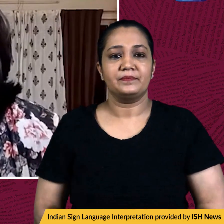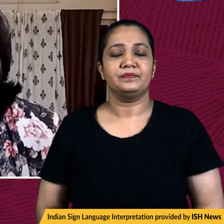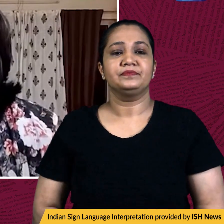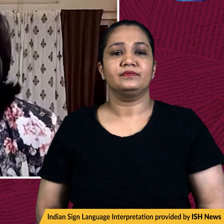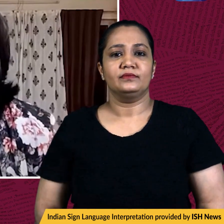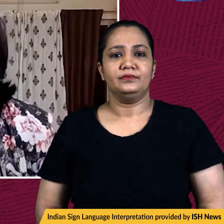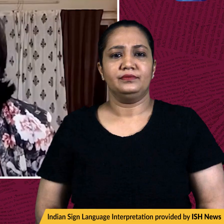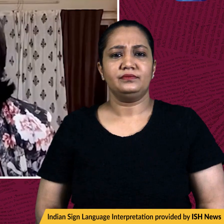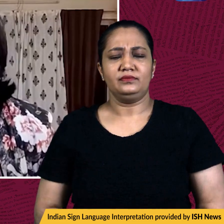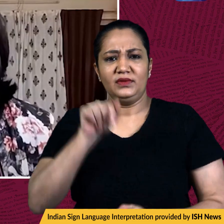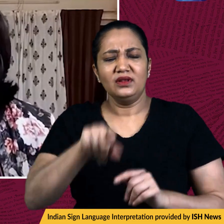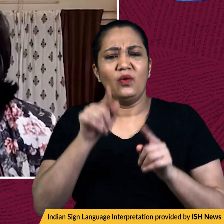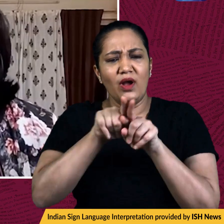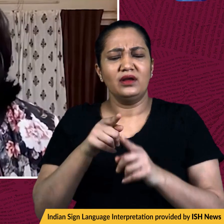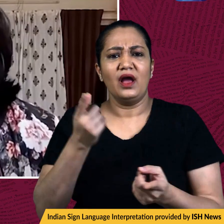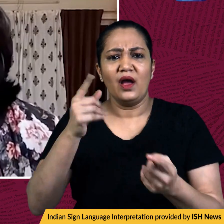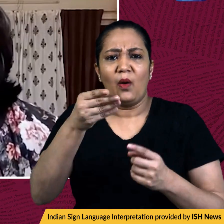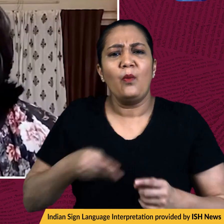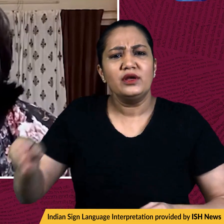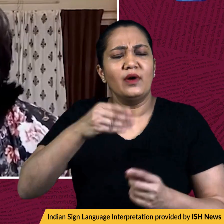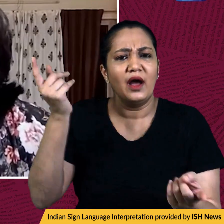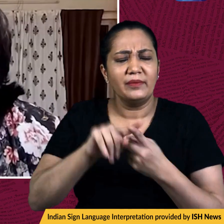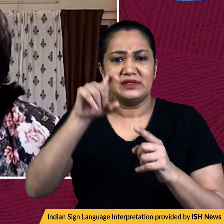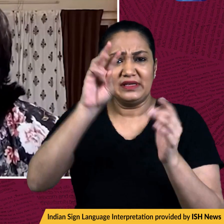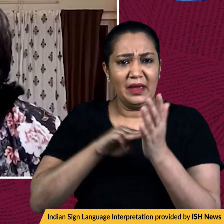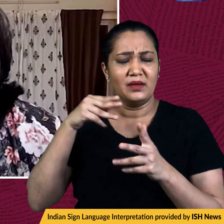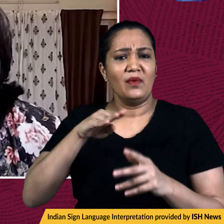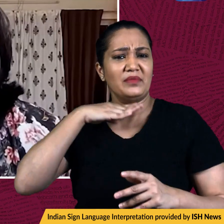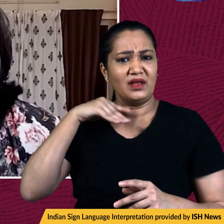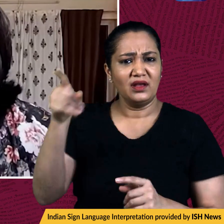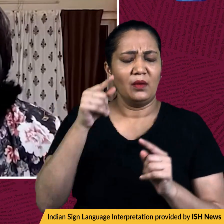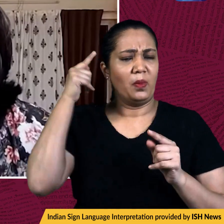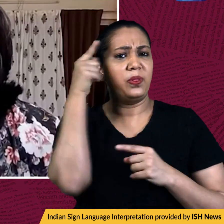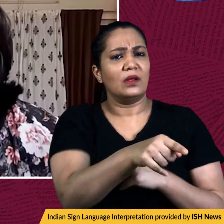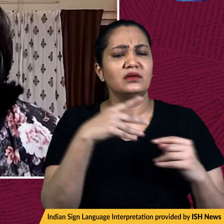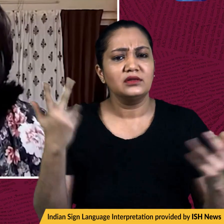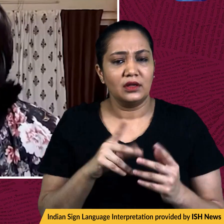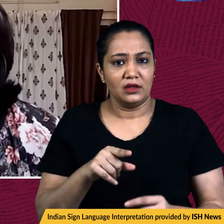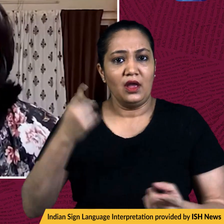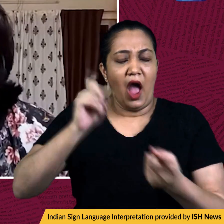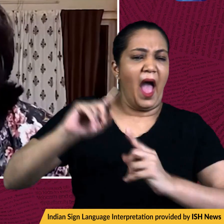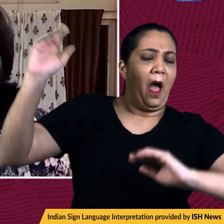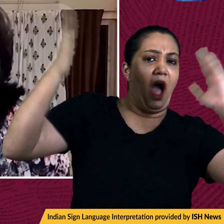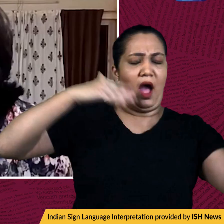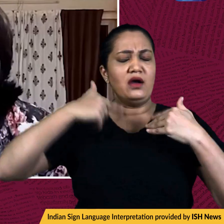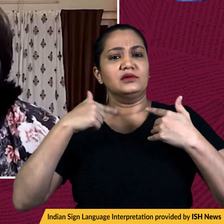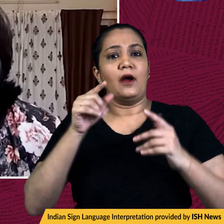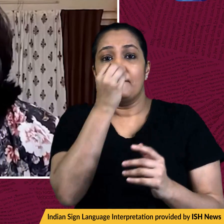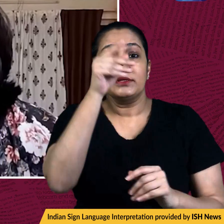Meanwhile, there's an allegation that's come in from West Bengal, Chief Minister Mabdavanerji, who alleged that she was attacked by BGP workers